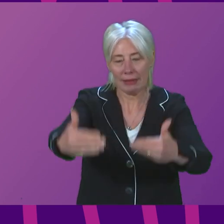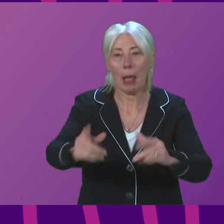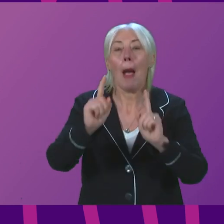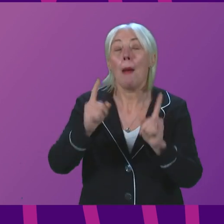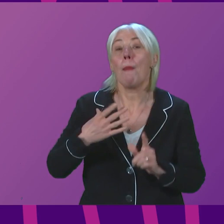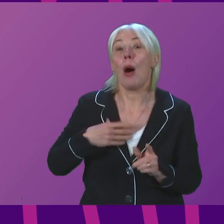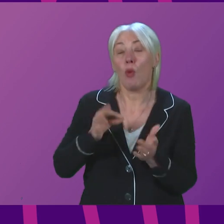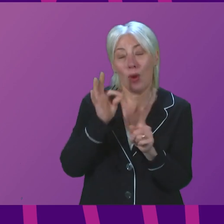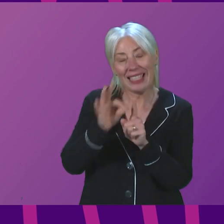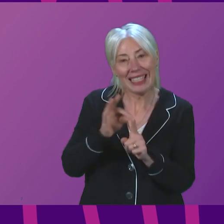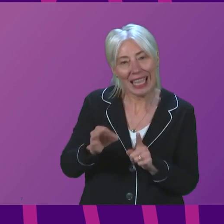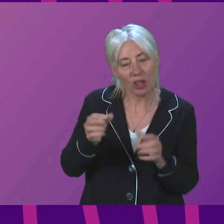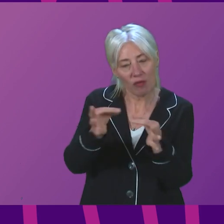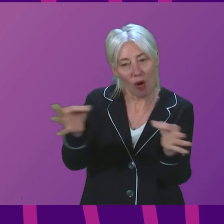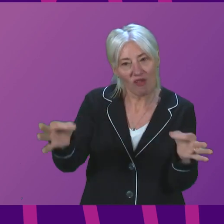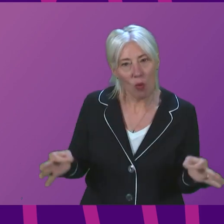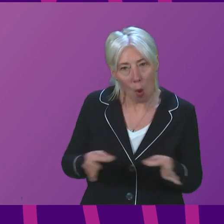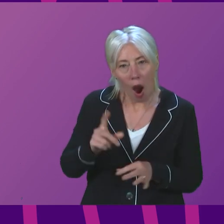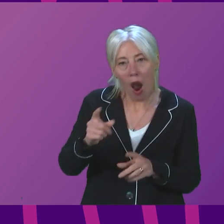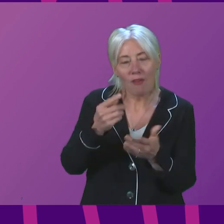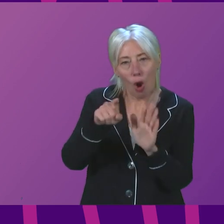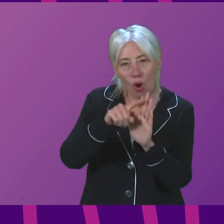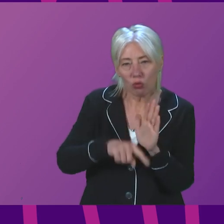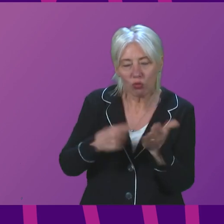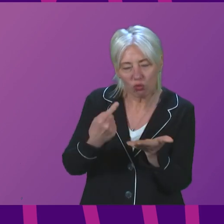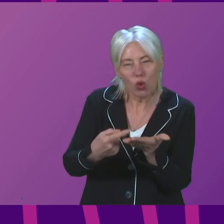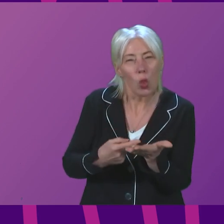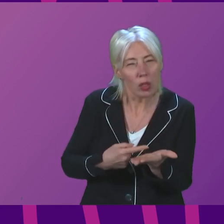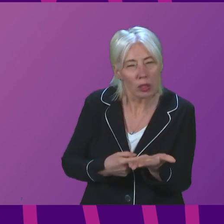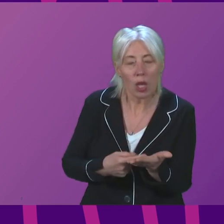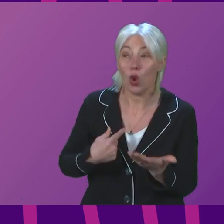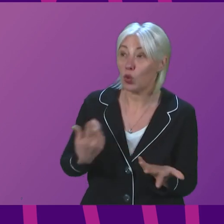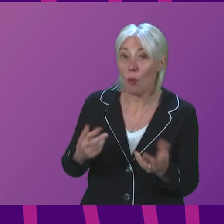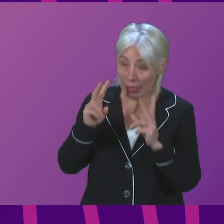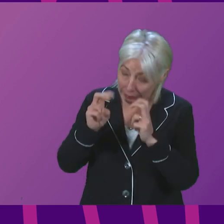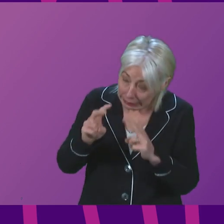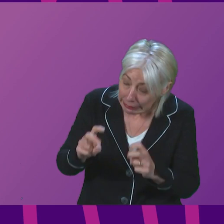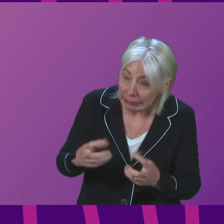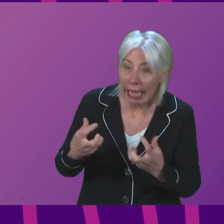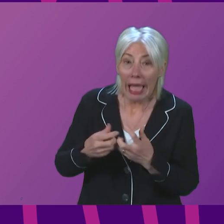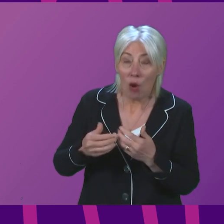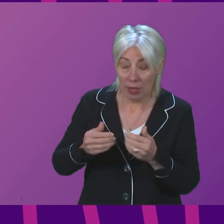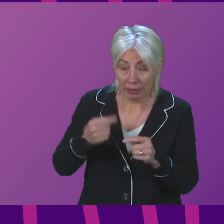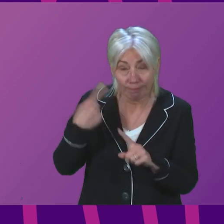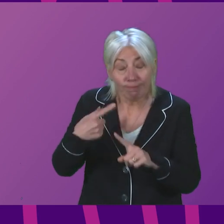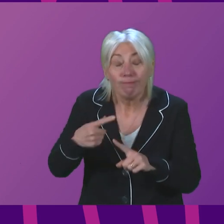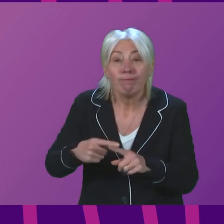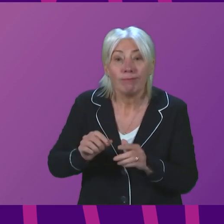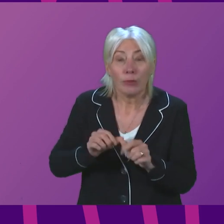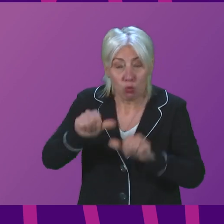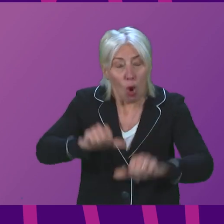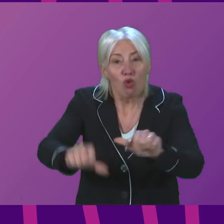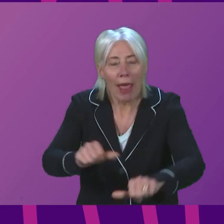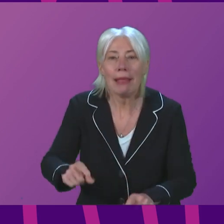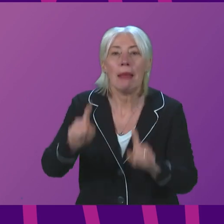framework for the rules. So we will continue to look at how we can if it is possible accelerate progress here but in the meantime